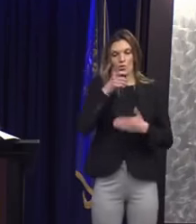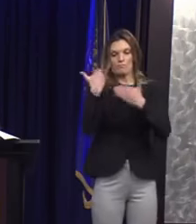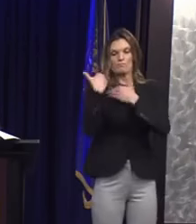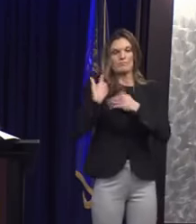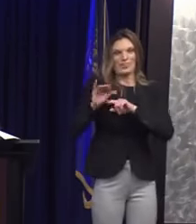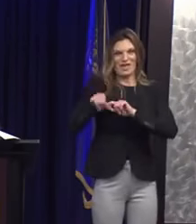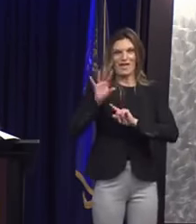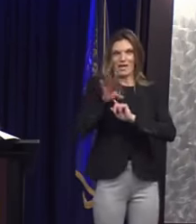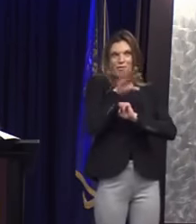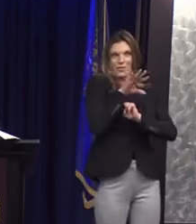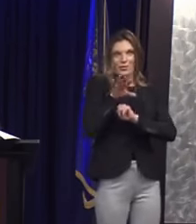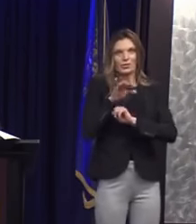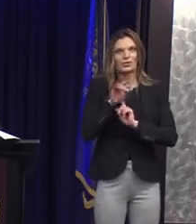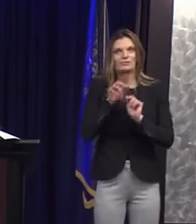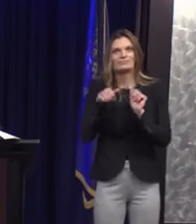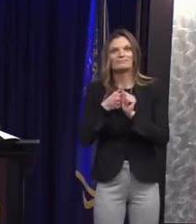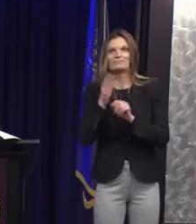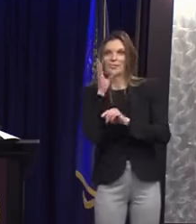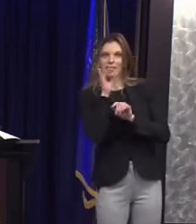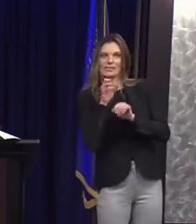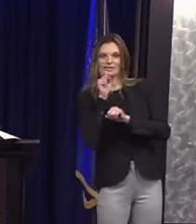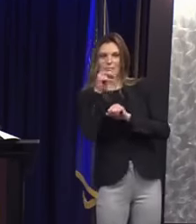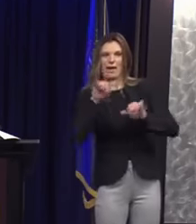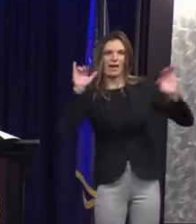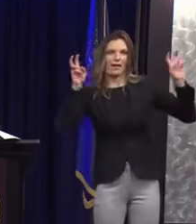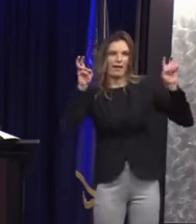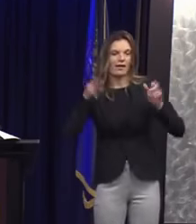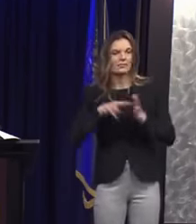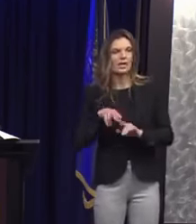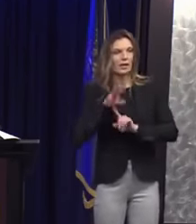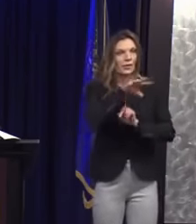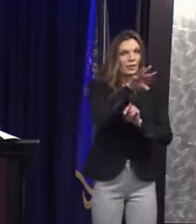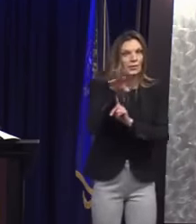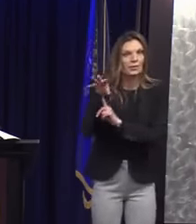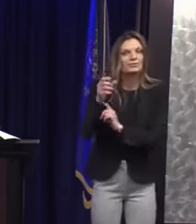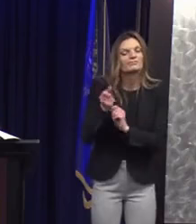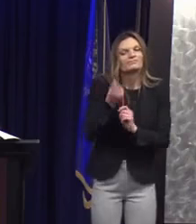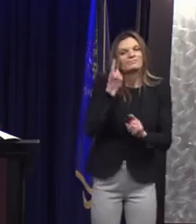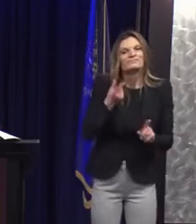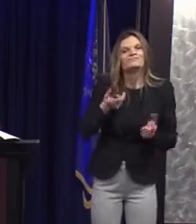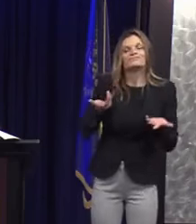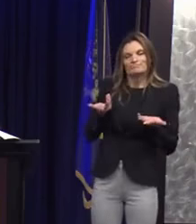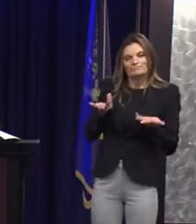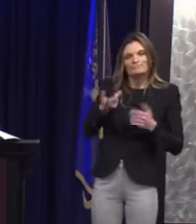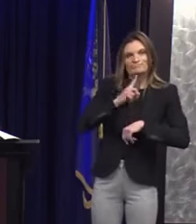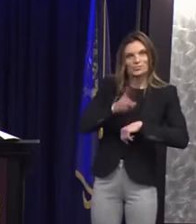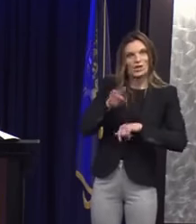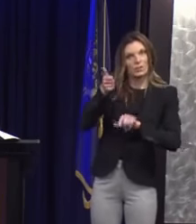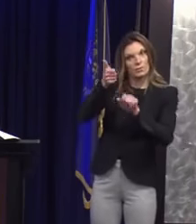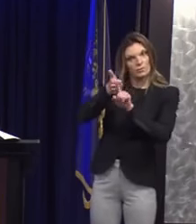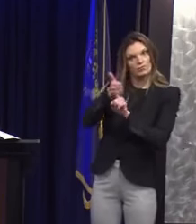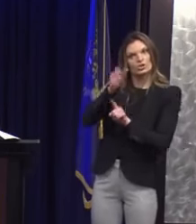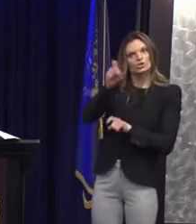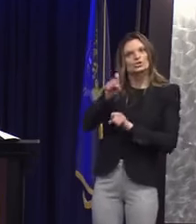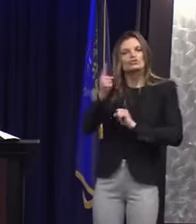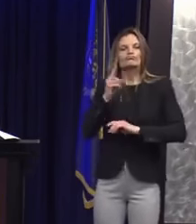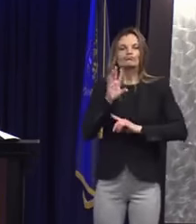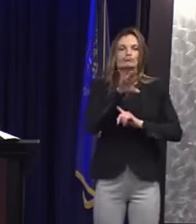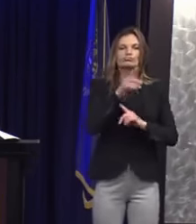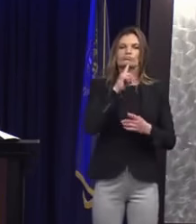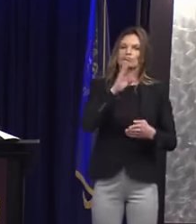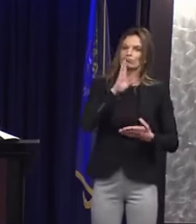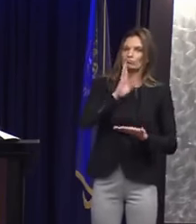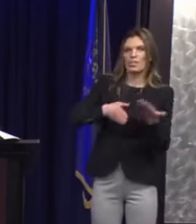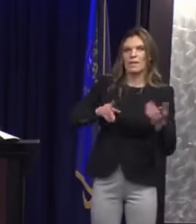potentially criminal behavior crossed the line between simply witnessing and recording events